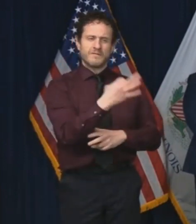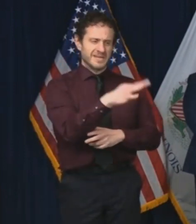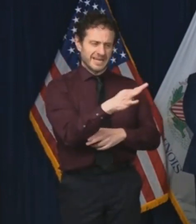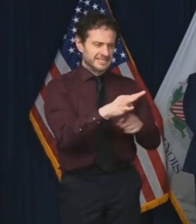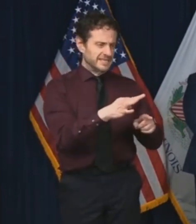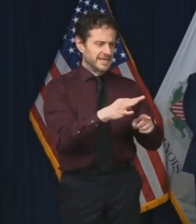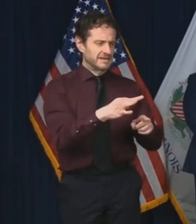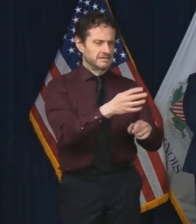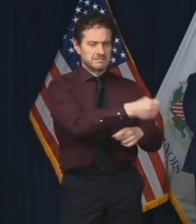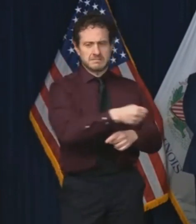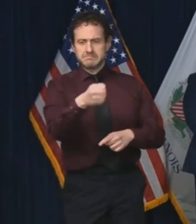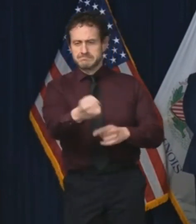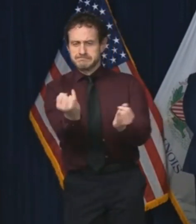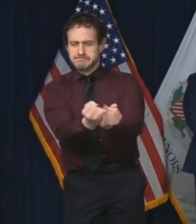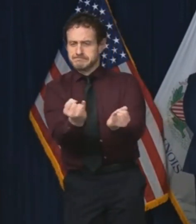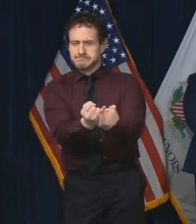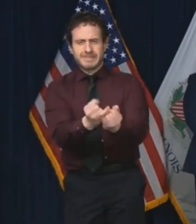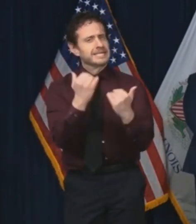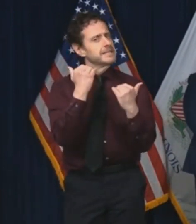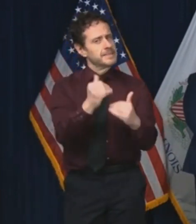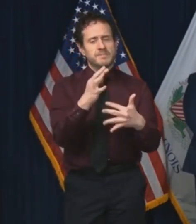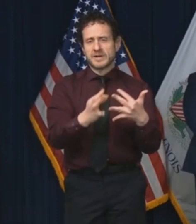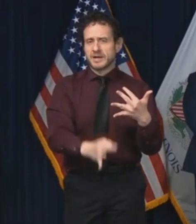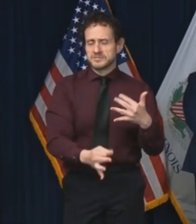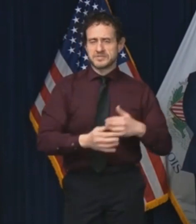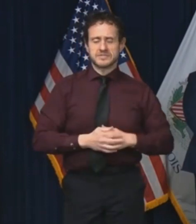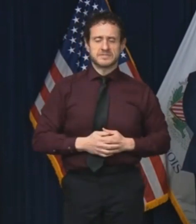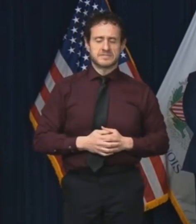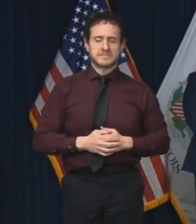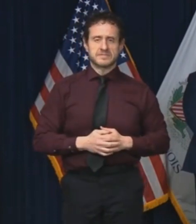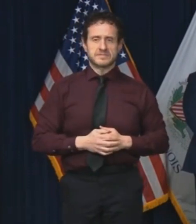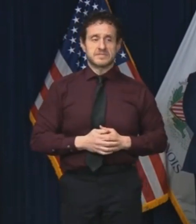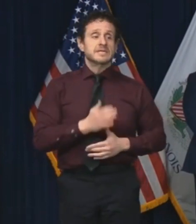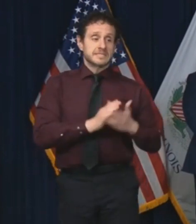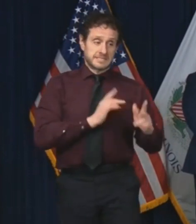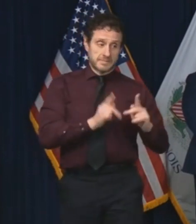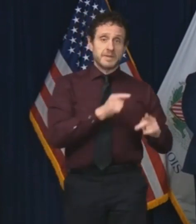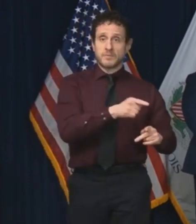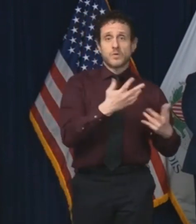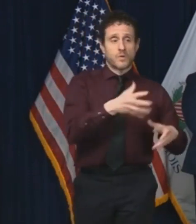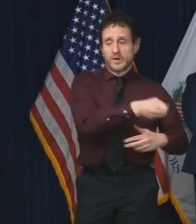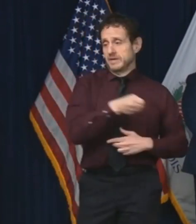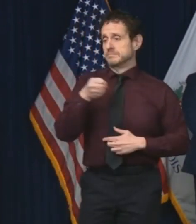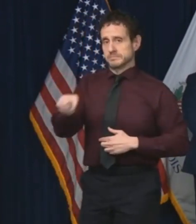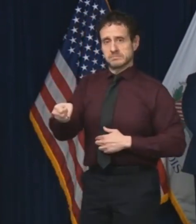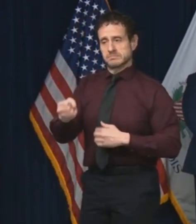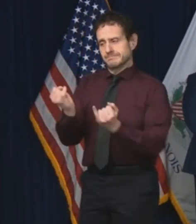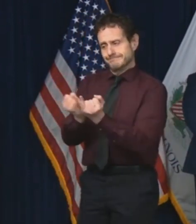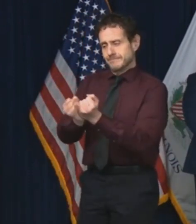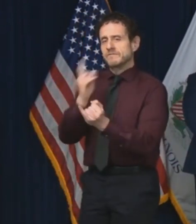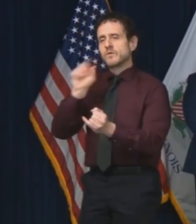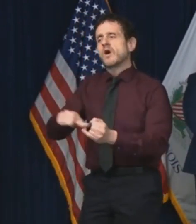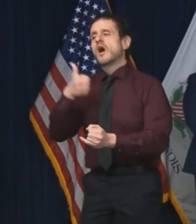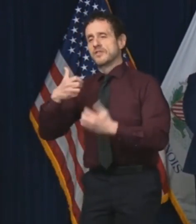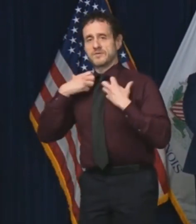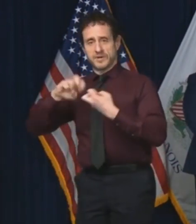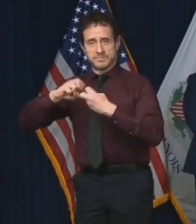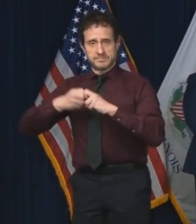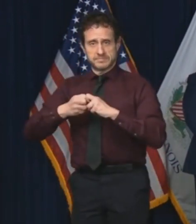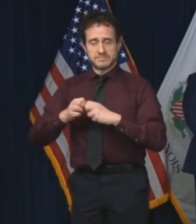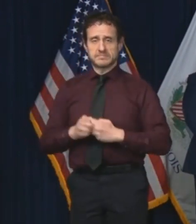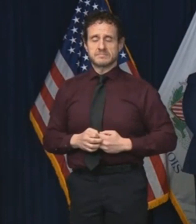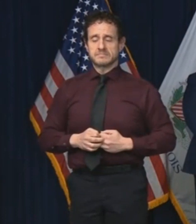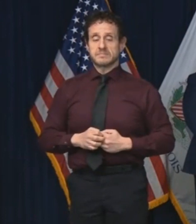depending on the type and size of facility, not to mention the residents who are already in isolation for other medical conditions. Ideally,